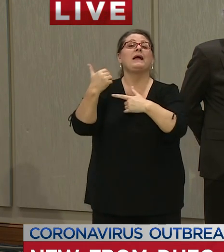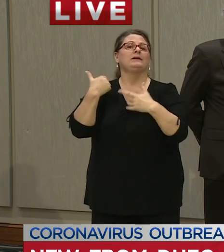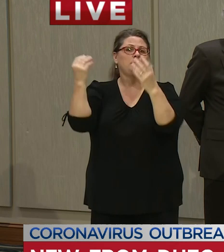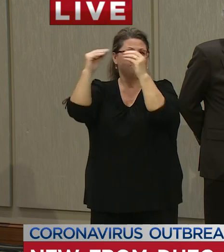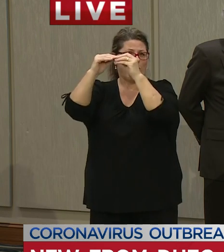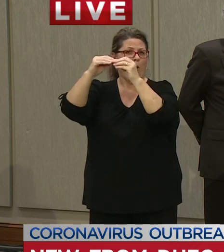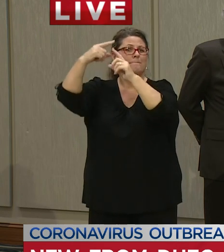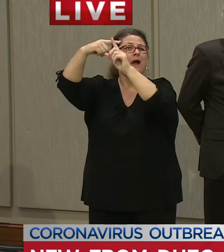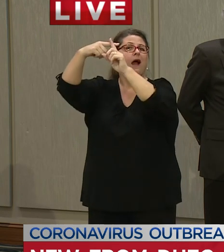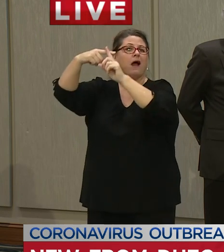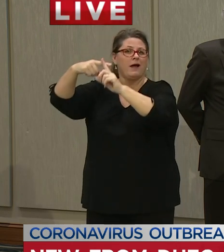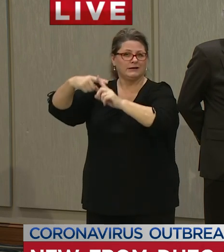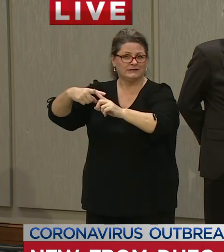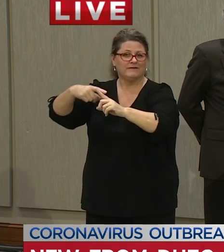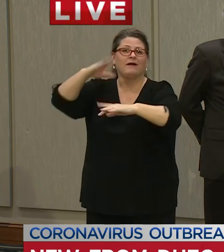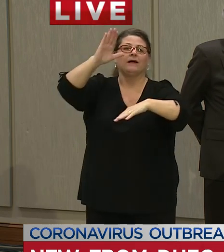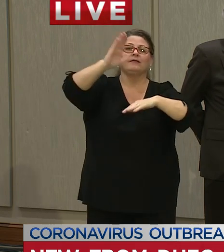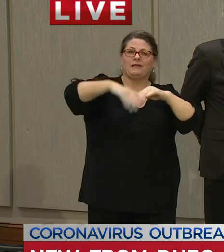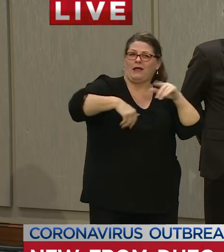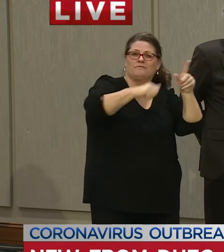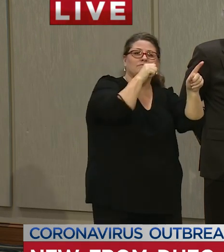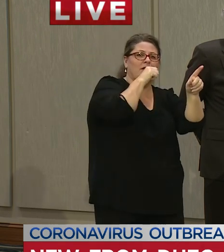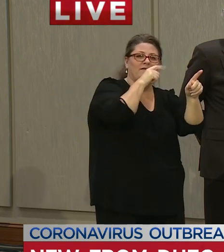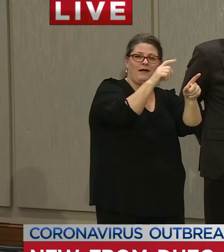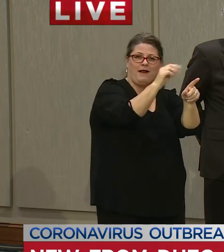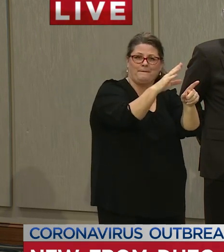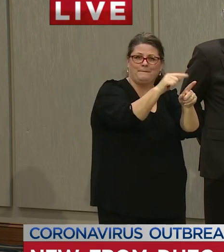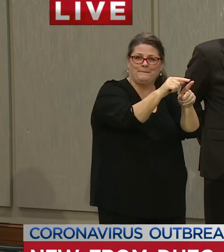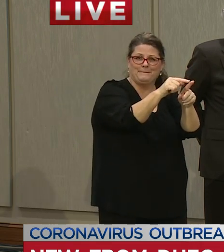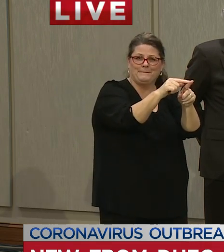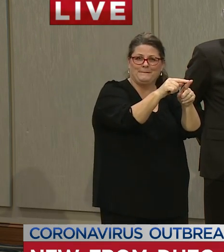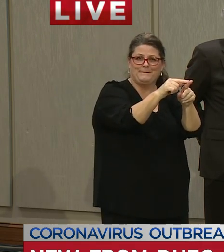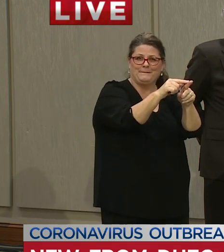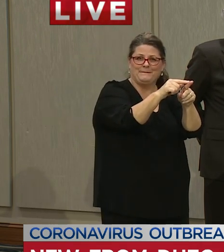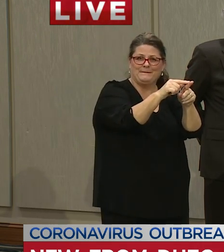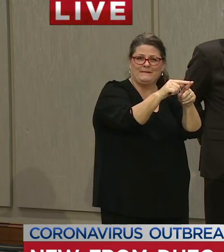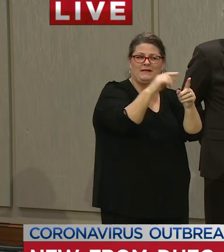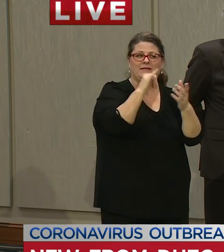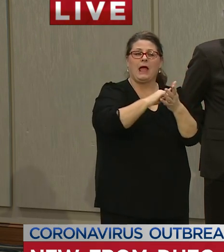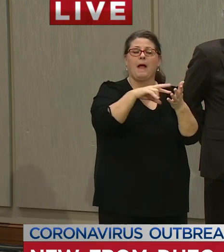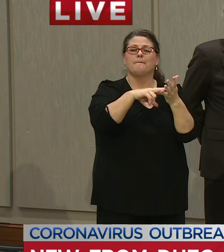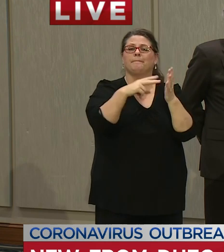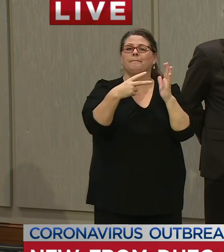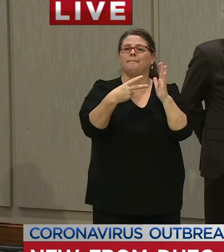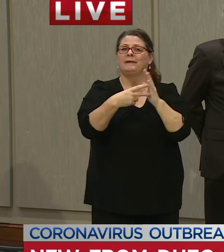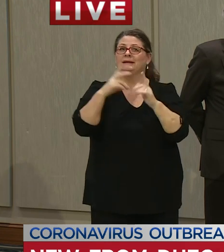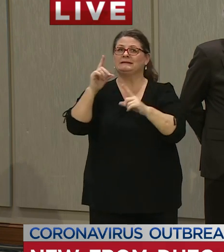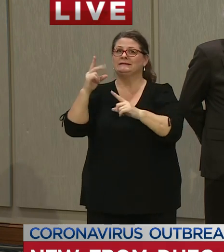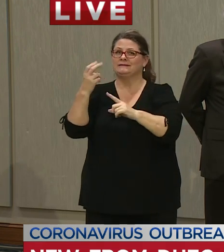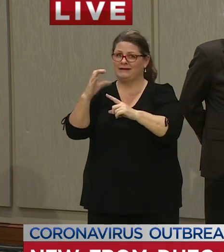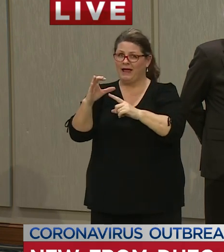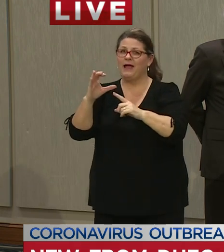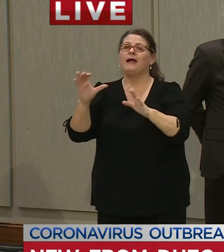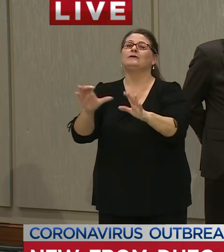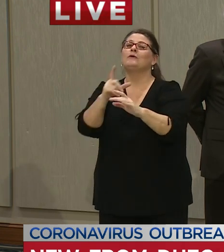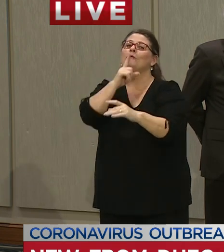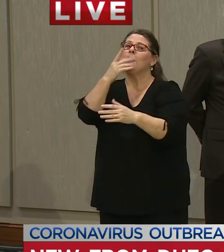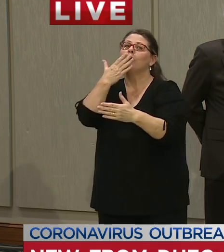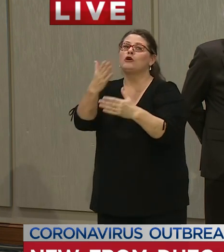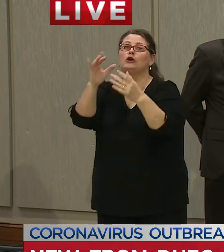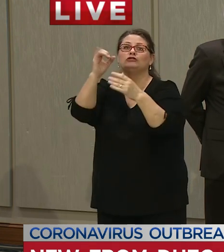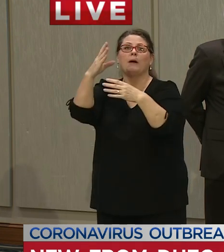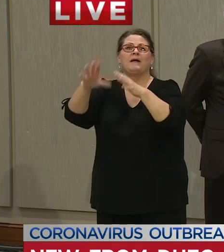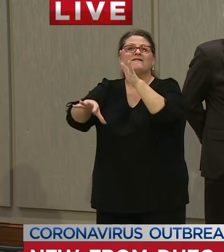rate than the commercial labs that report to us and what that says to me is that DHEC is doing a great job of